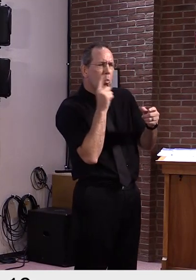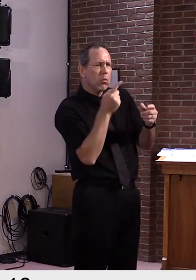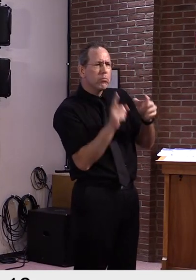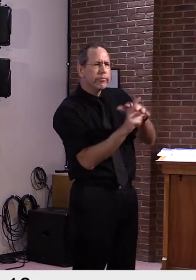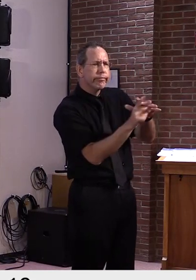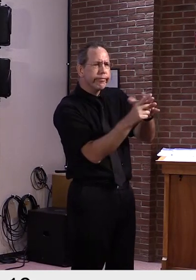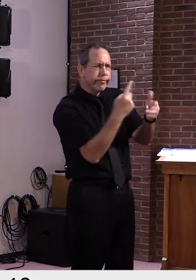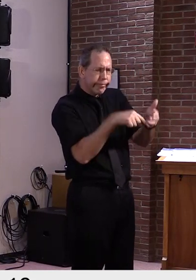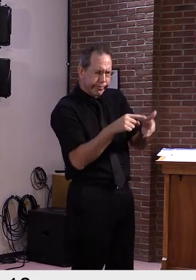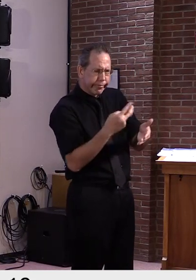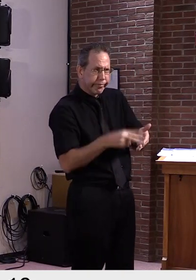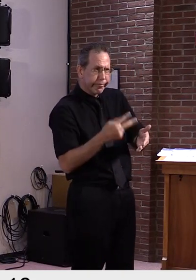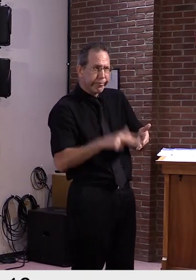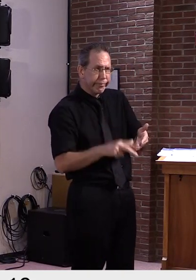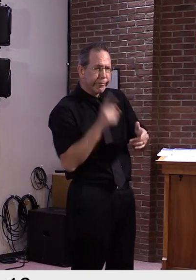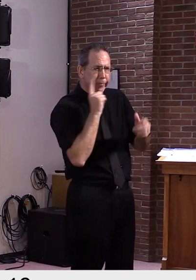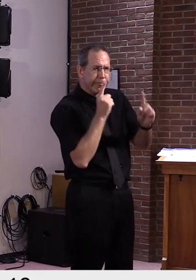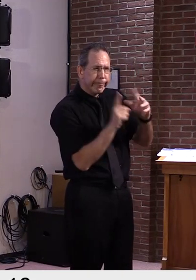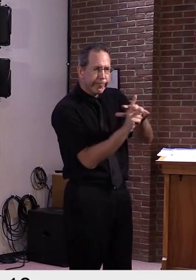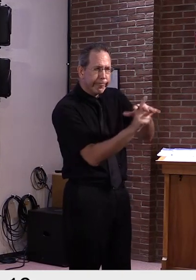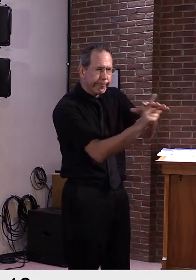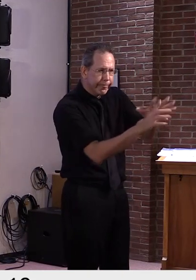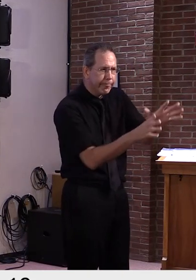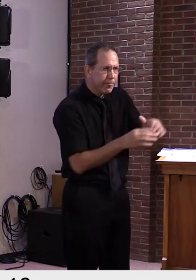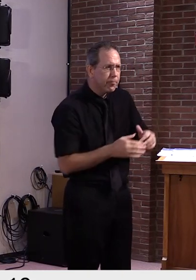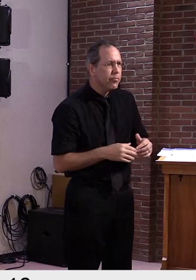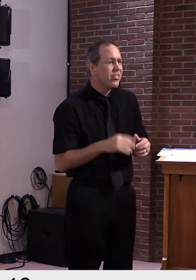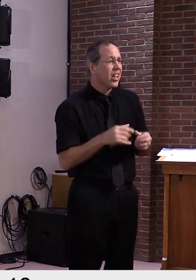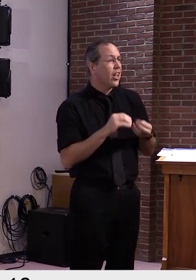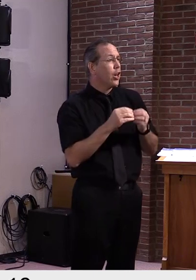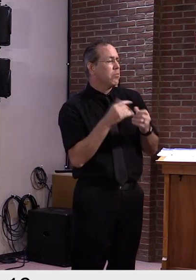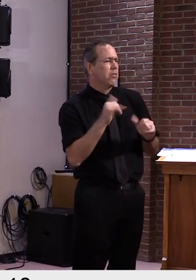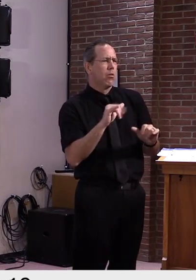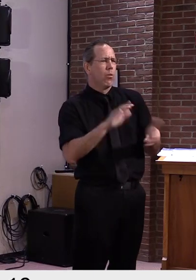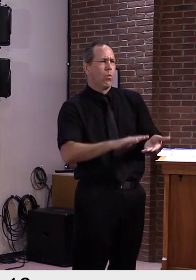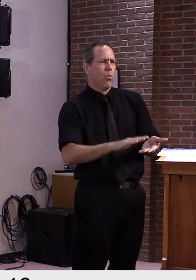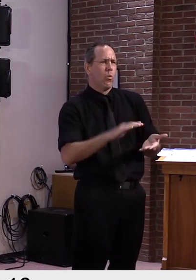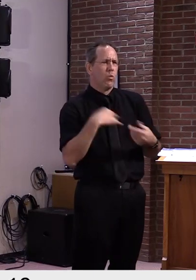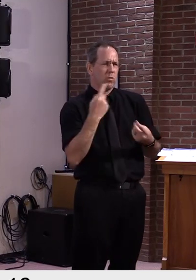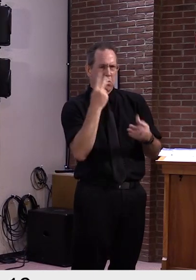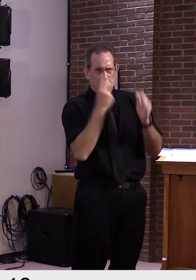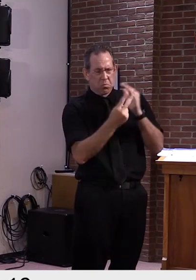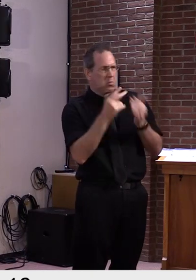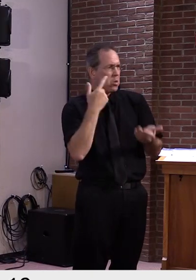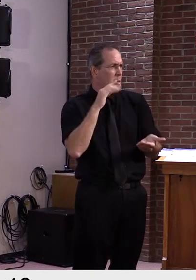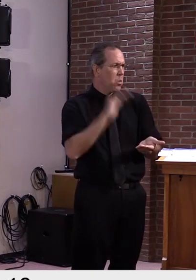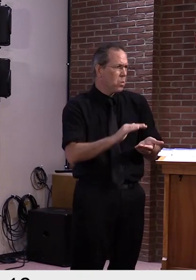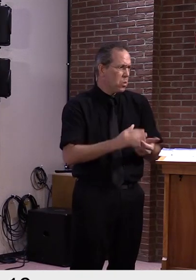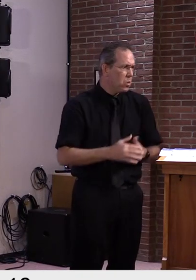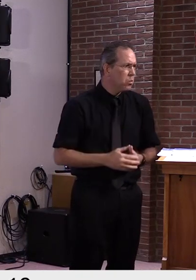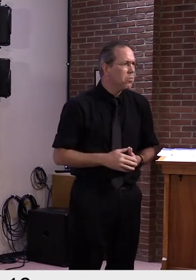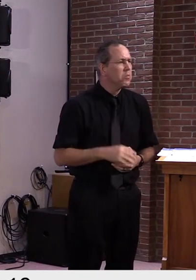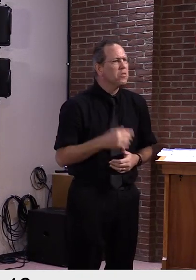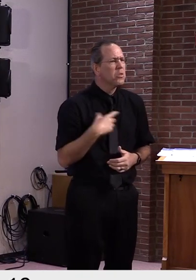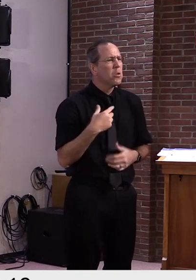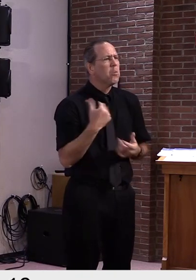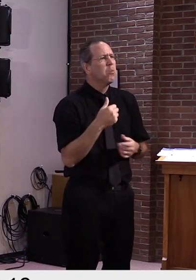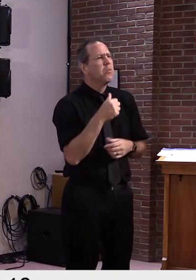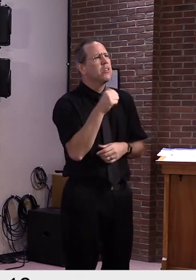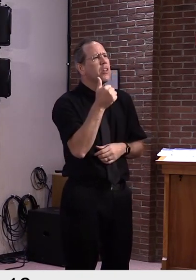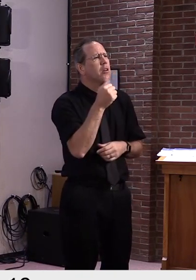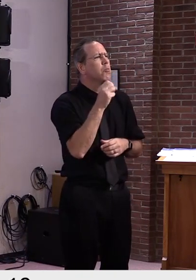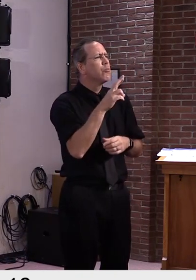that these predicted case counts are still very low, well under 10 new cases a day on average.